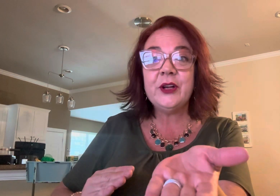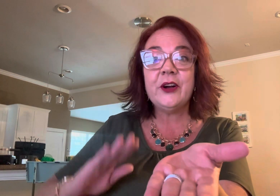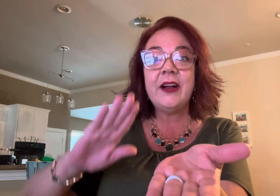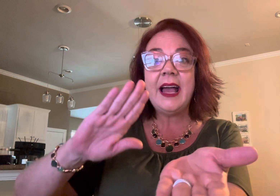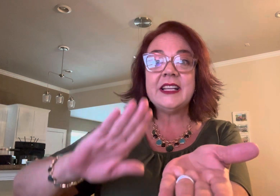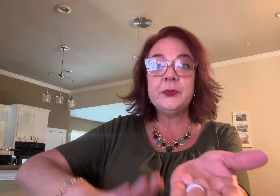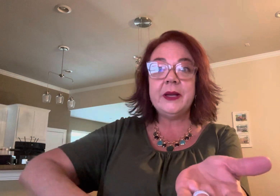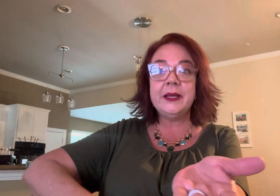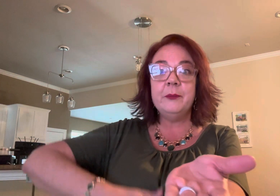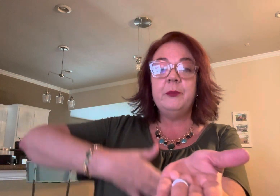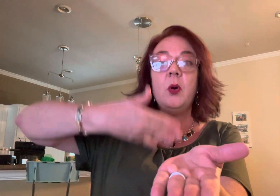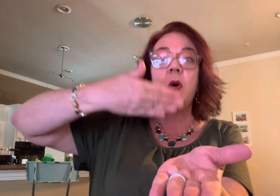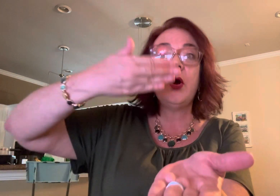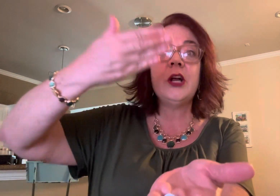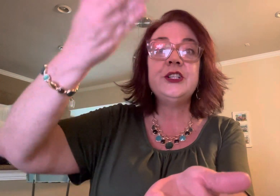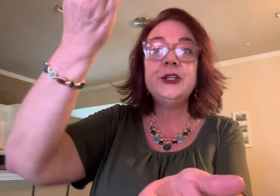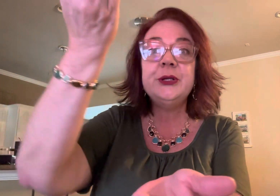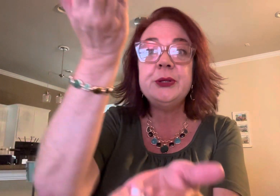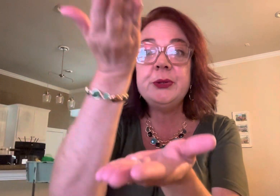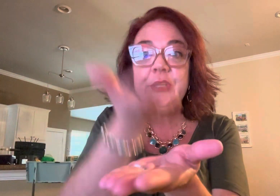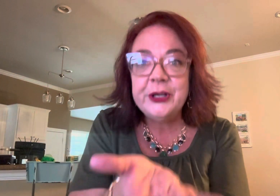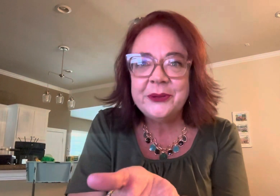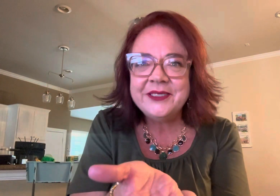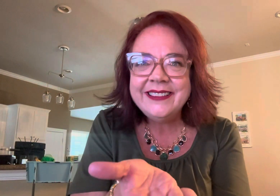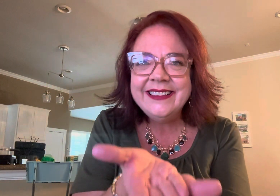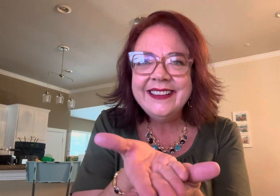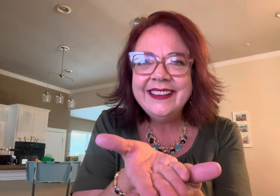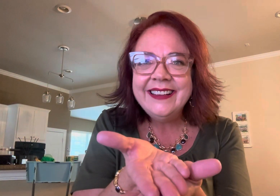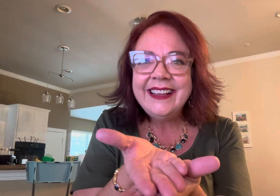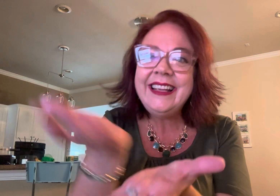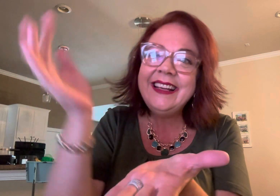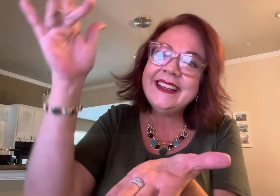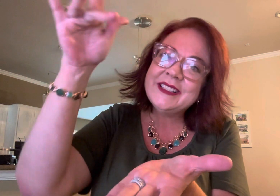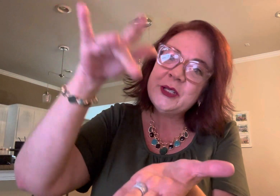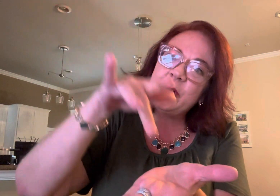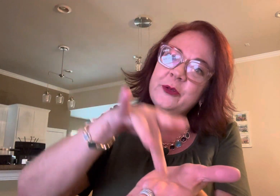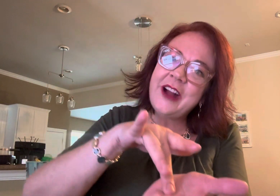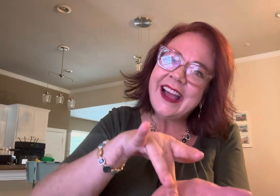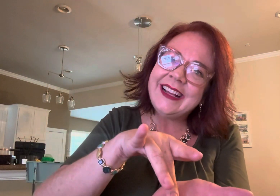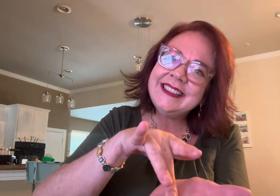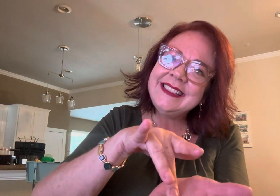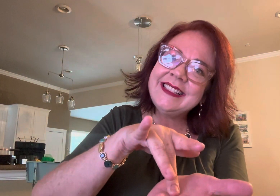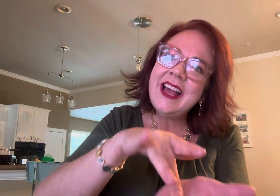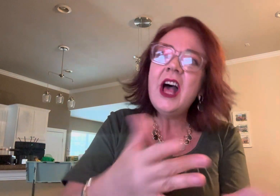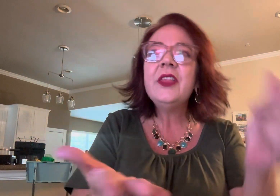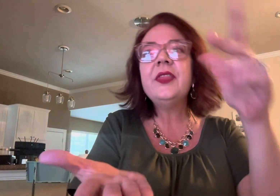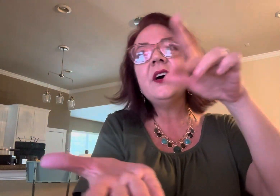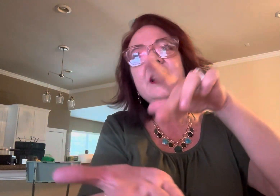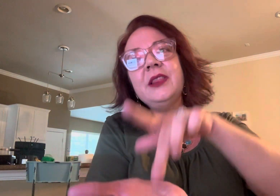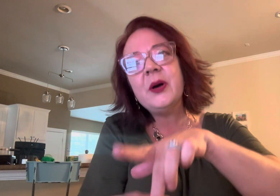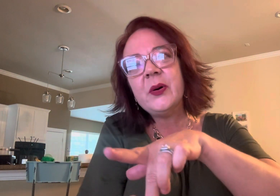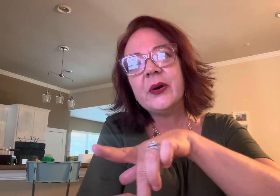has been born to you he is christ the lord